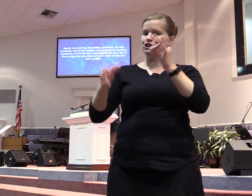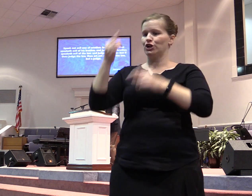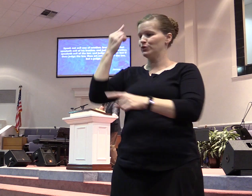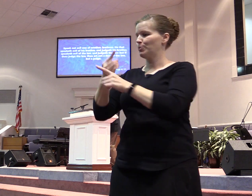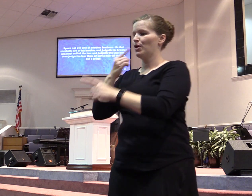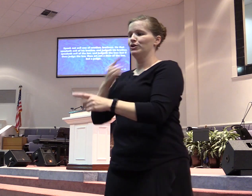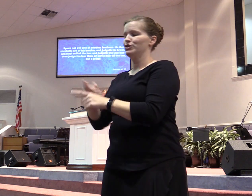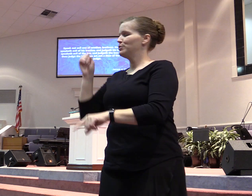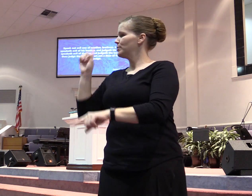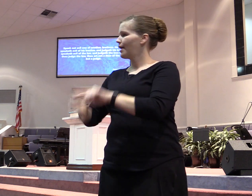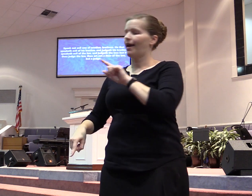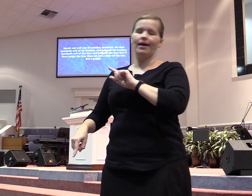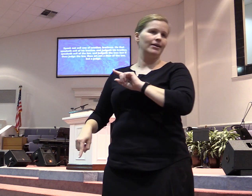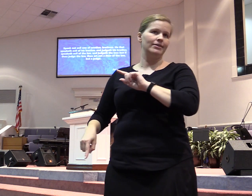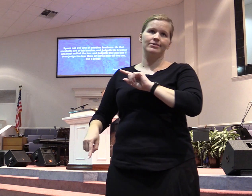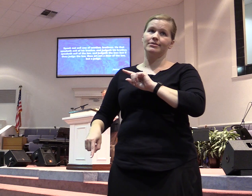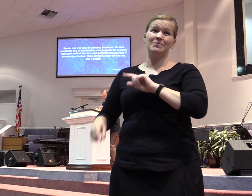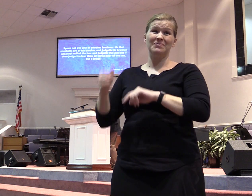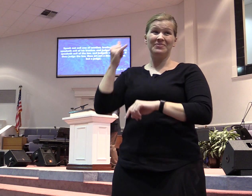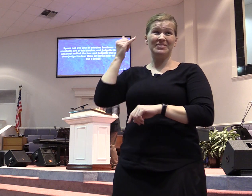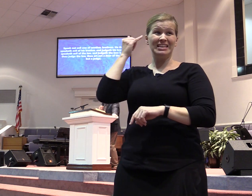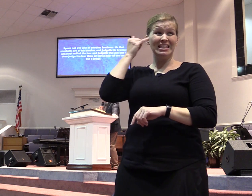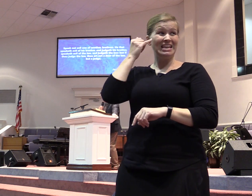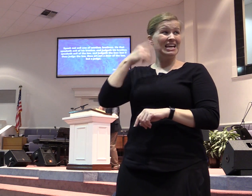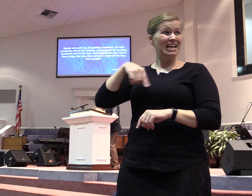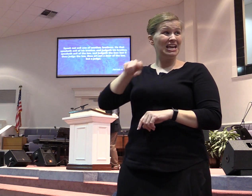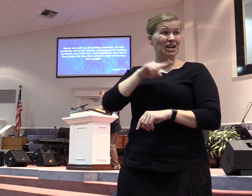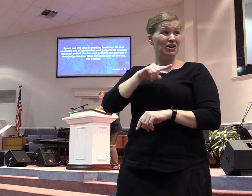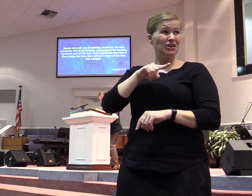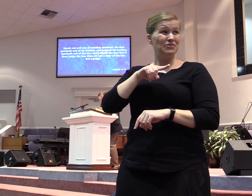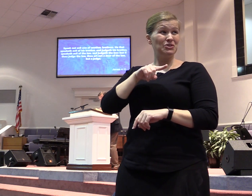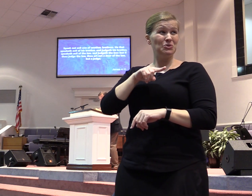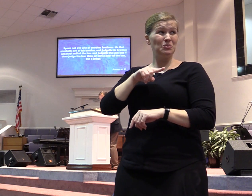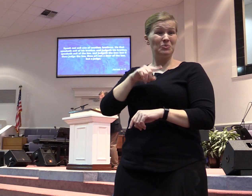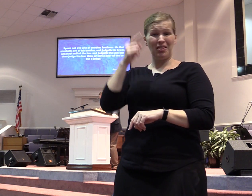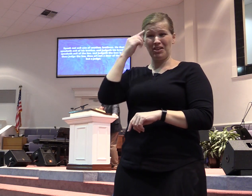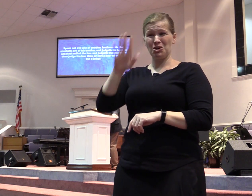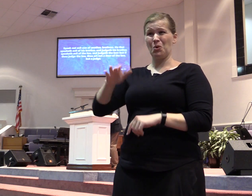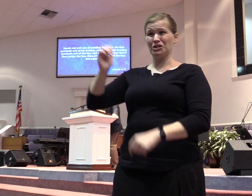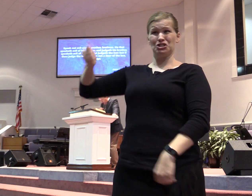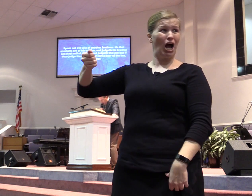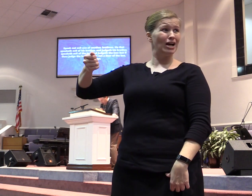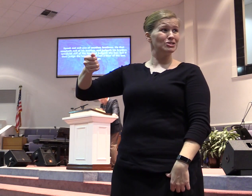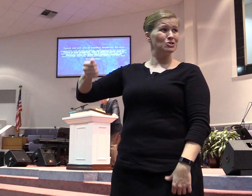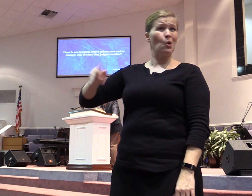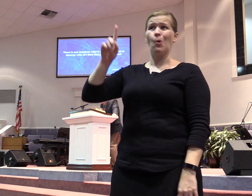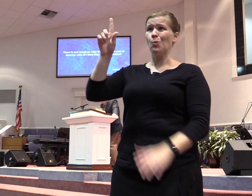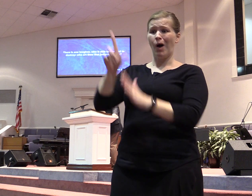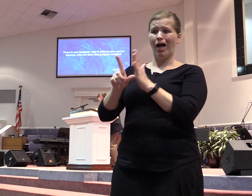the law and judgeth the law. But if thou judge the law, thou art not a doer of the law, but a judge. There is one lawgiver who is able to